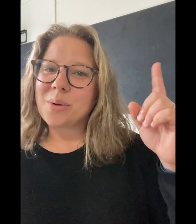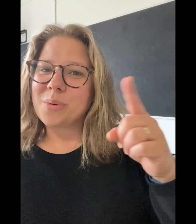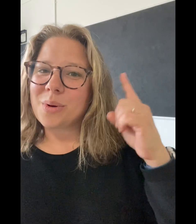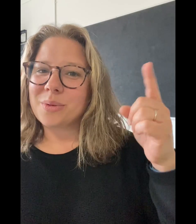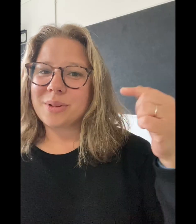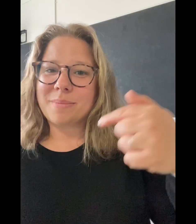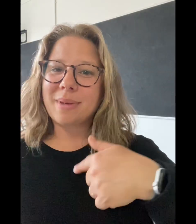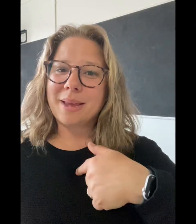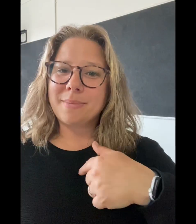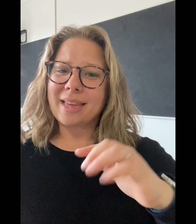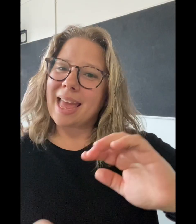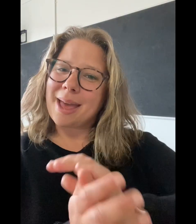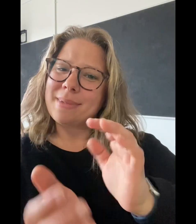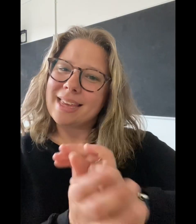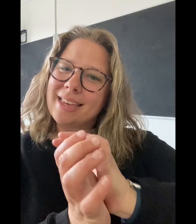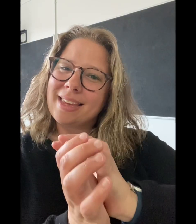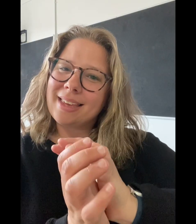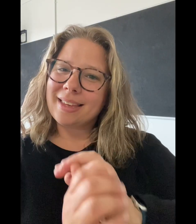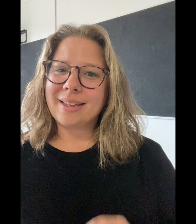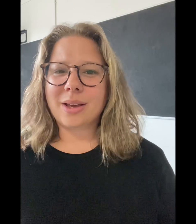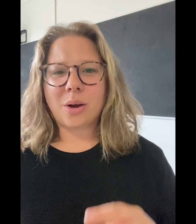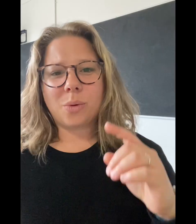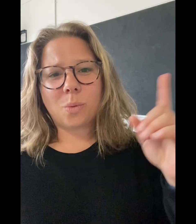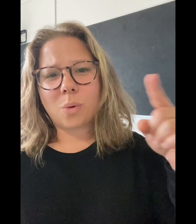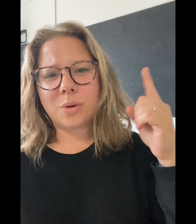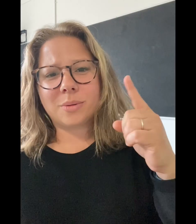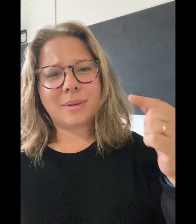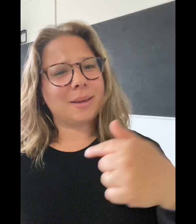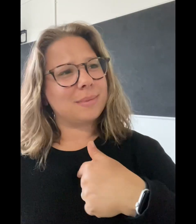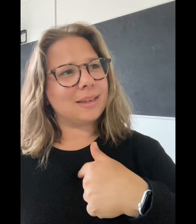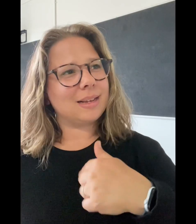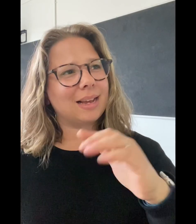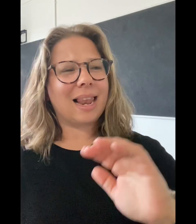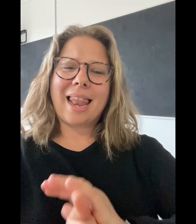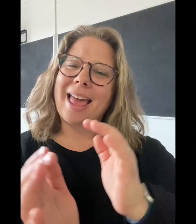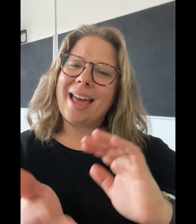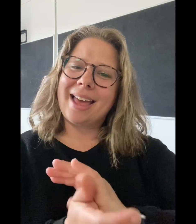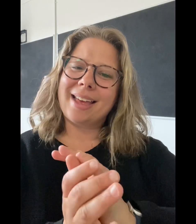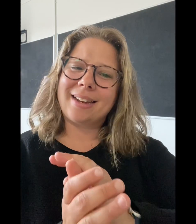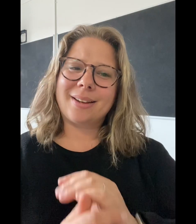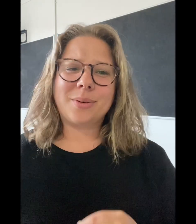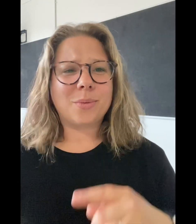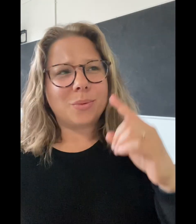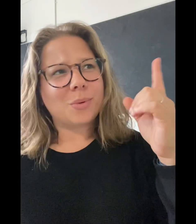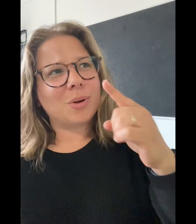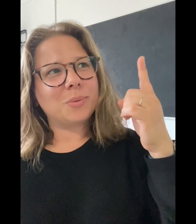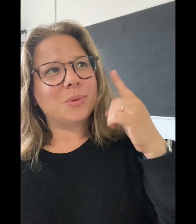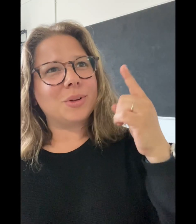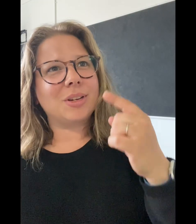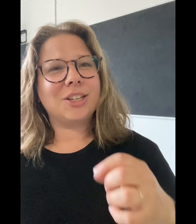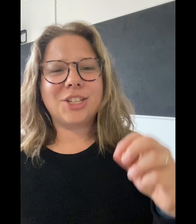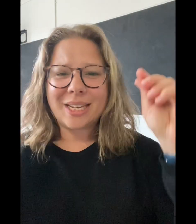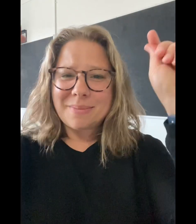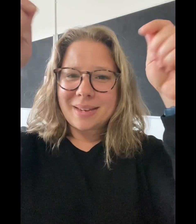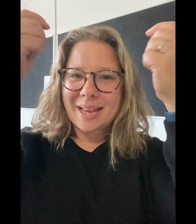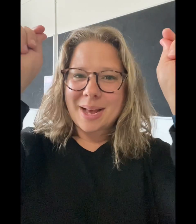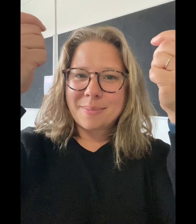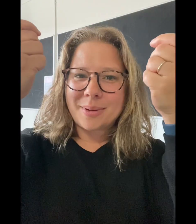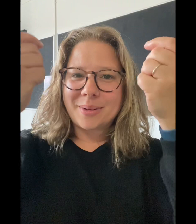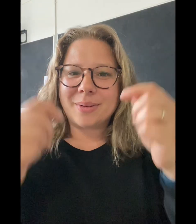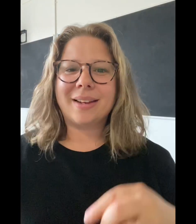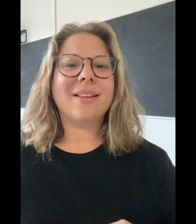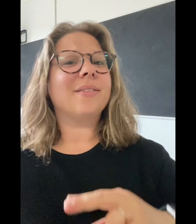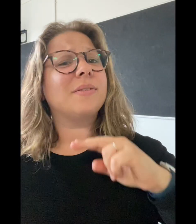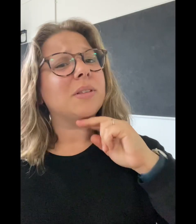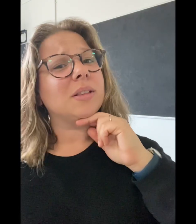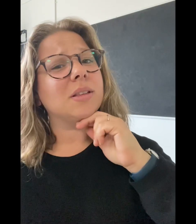What would make me happy? What would make me glad? What would cheer me up